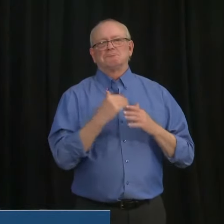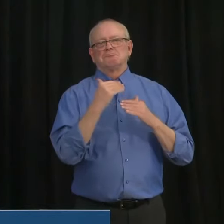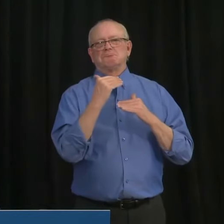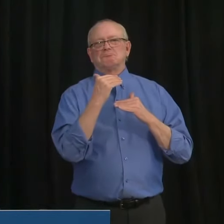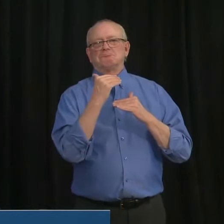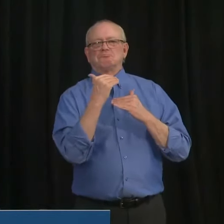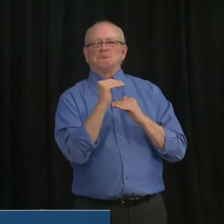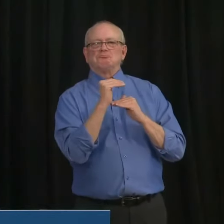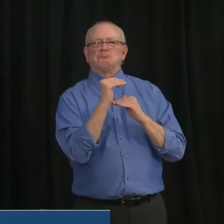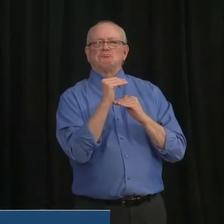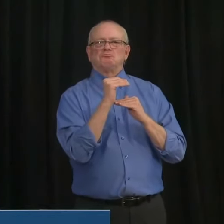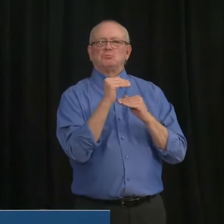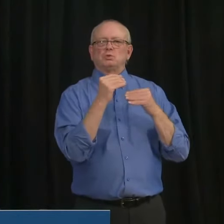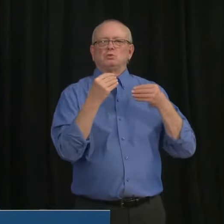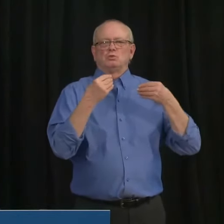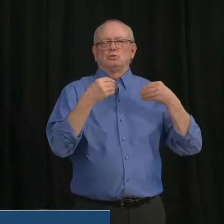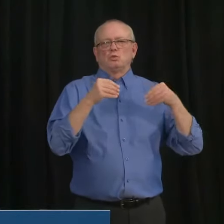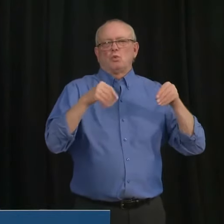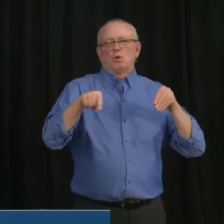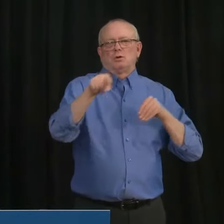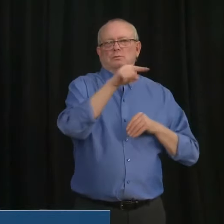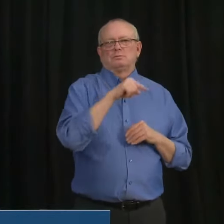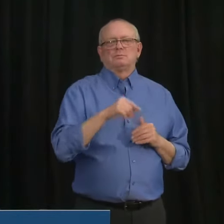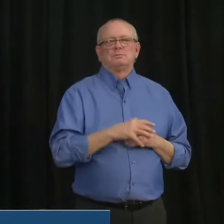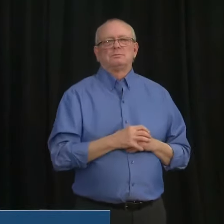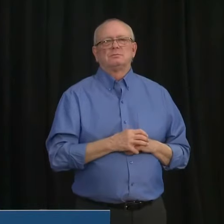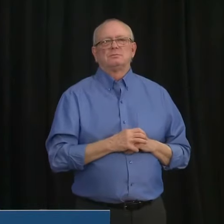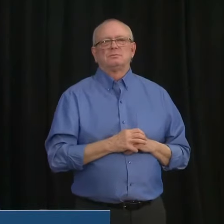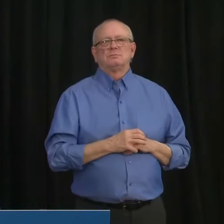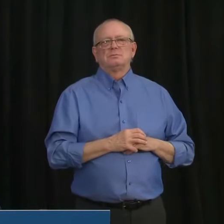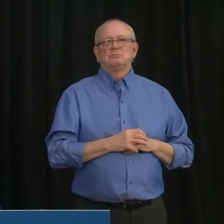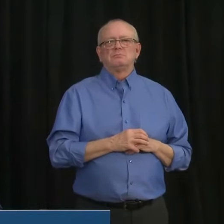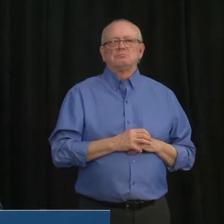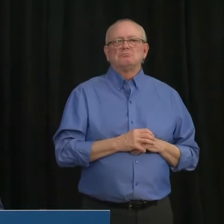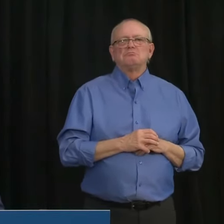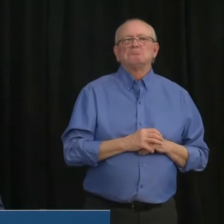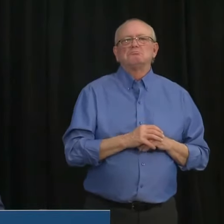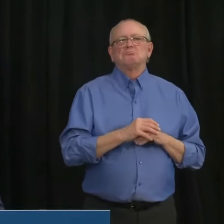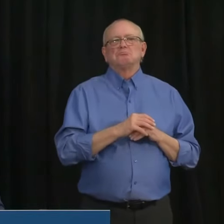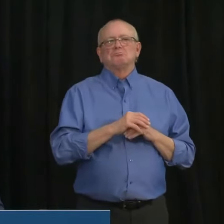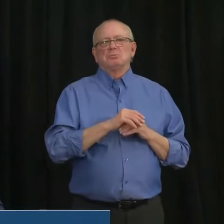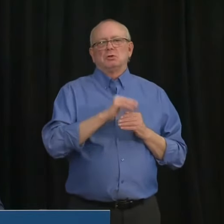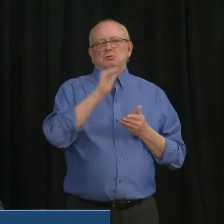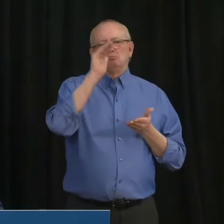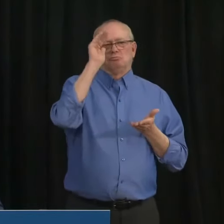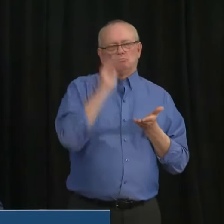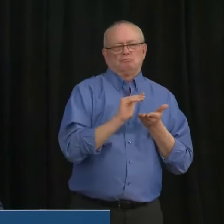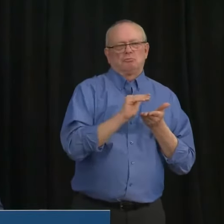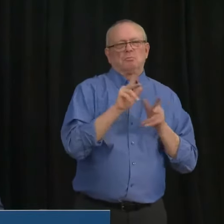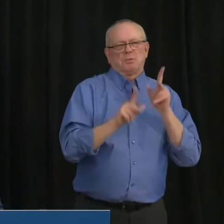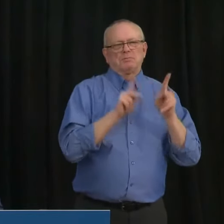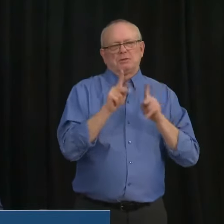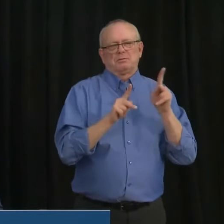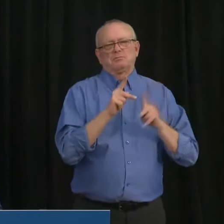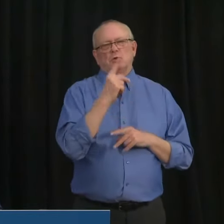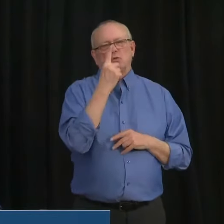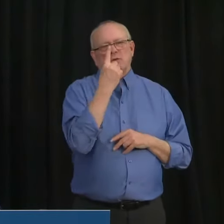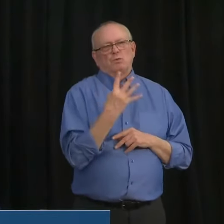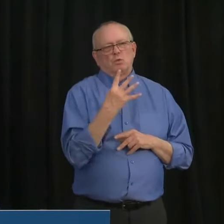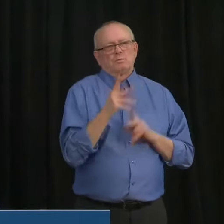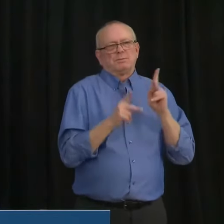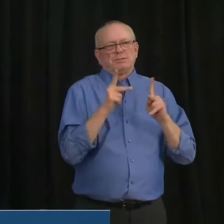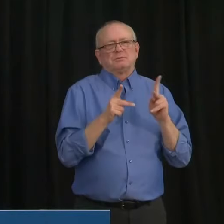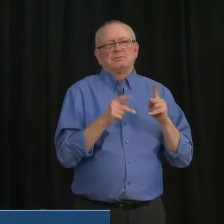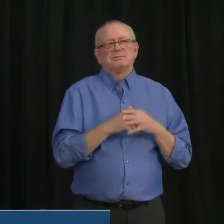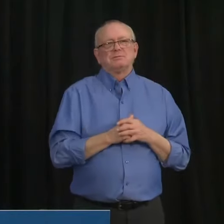being able to have, um, than 25% of their capacity with shoppers just before